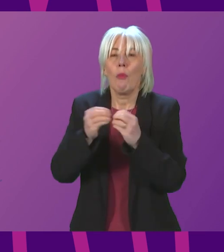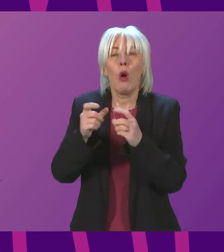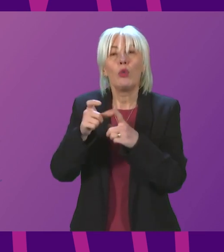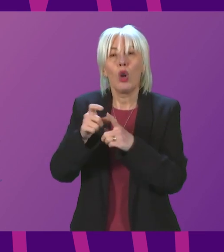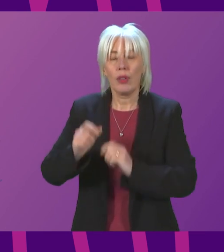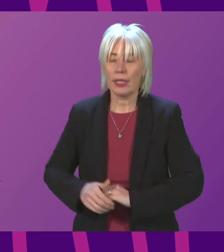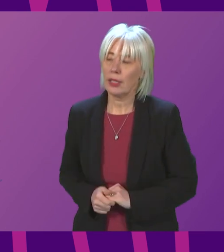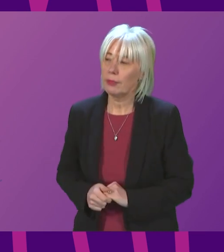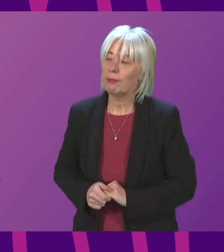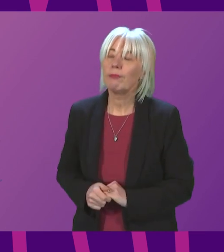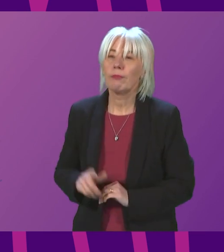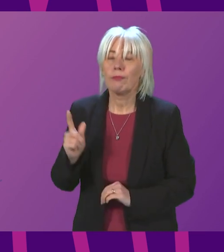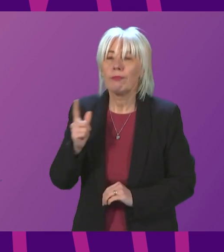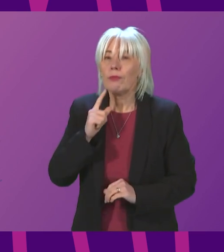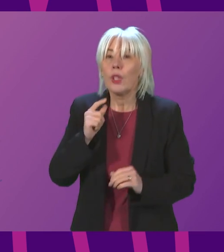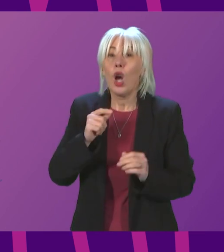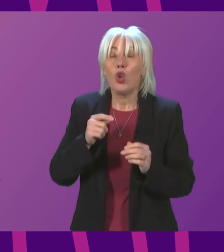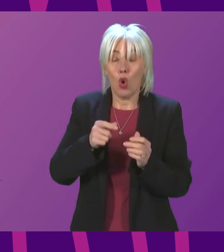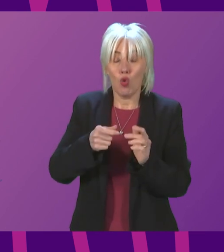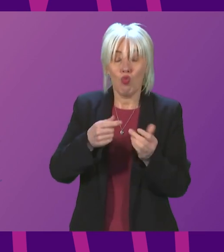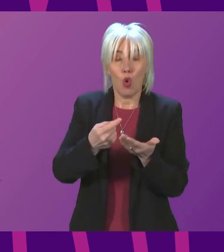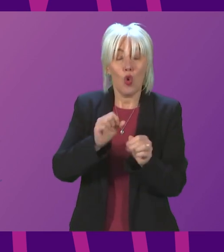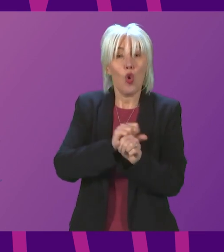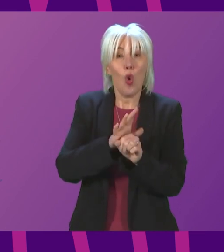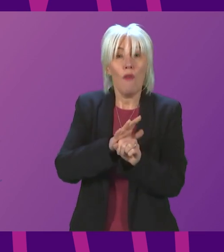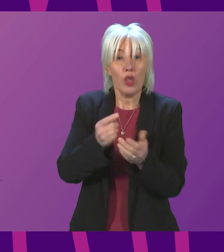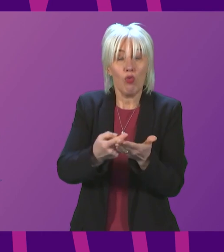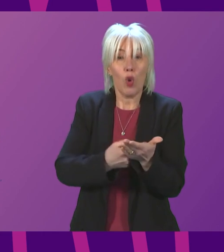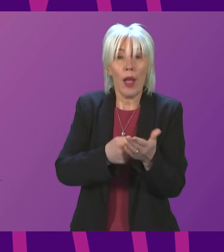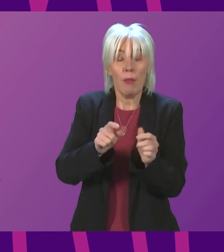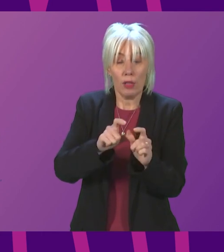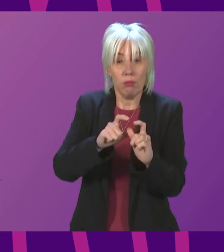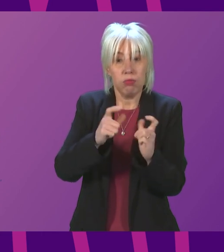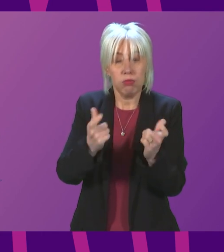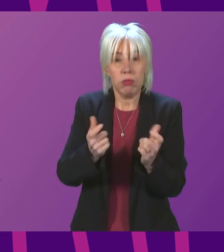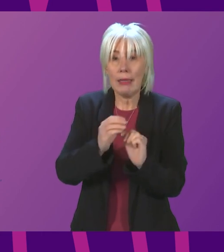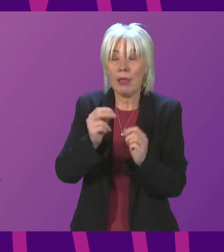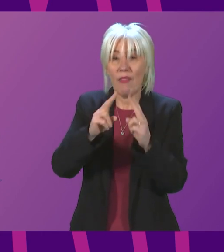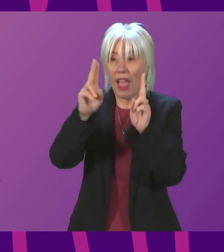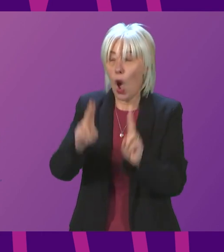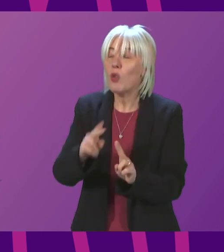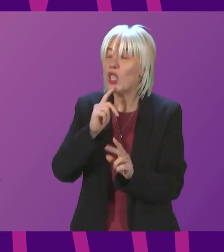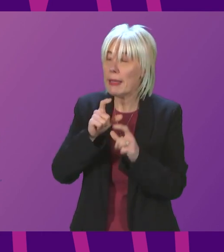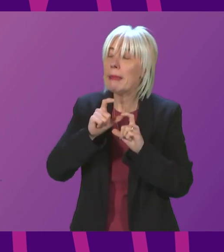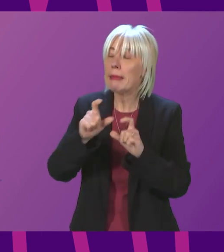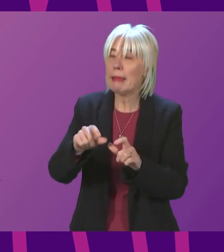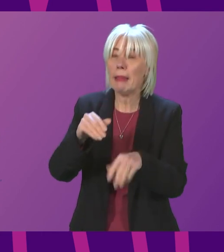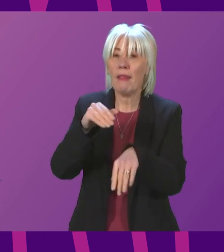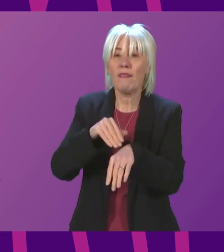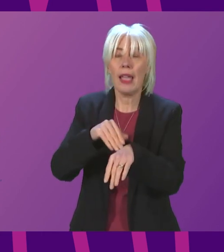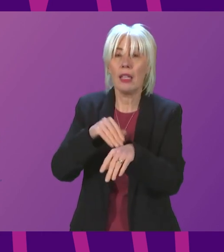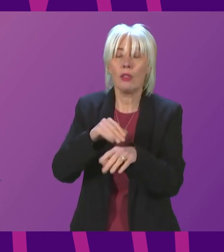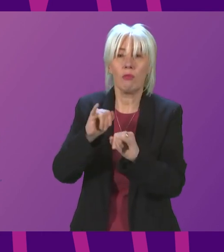as we lift COVID requirements households will continue to face significant financial pressures as a direct result of the pandemic